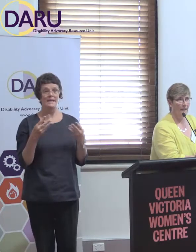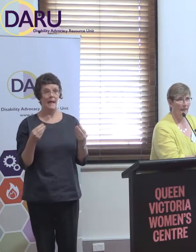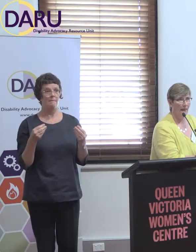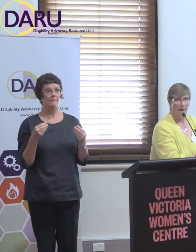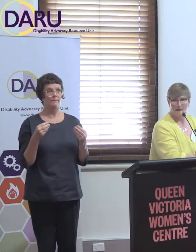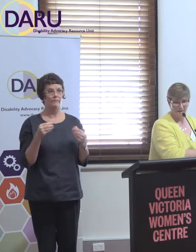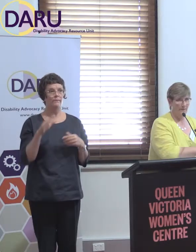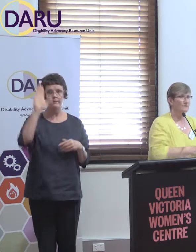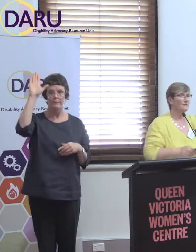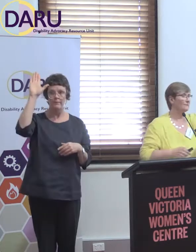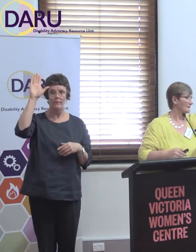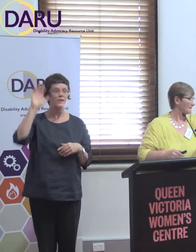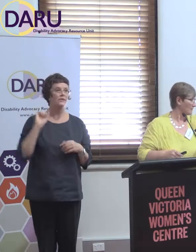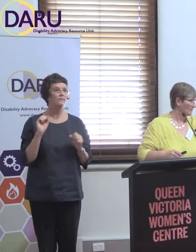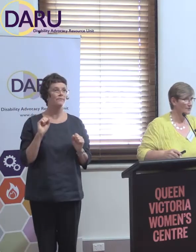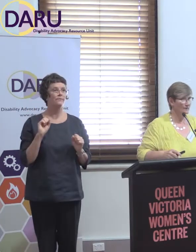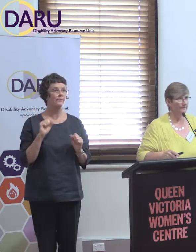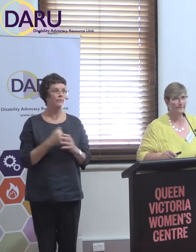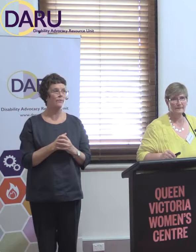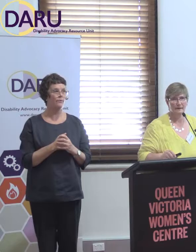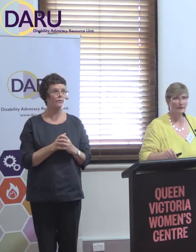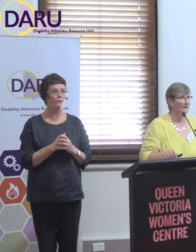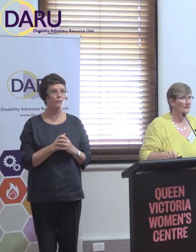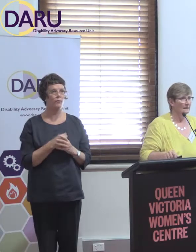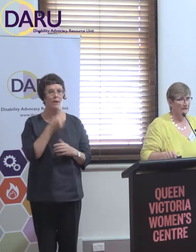the impact is significant... Oh, do you want to grab a microphone?